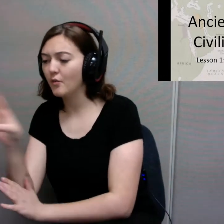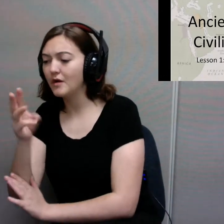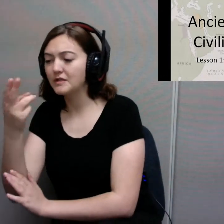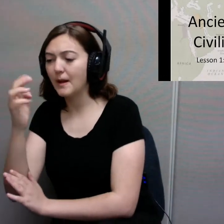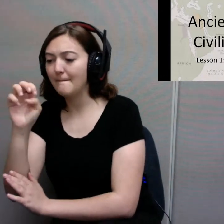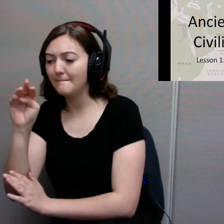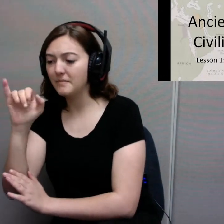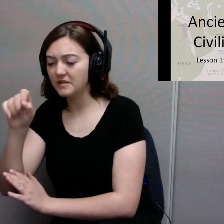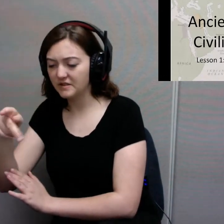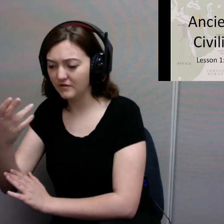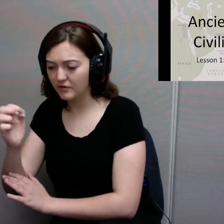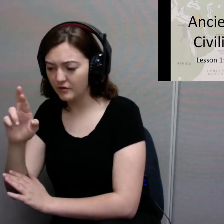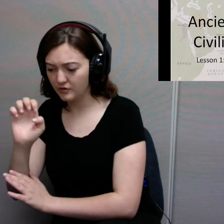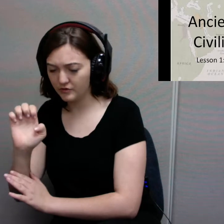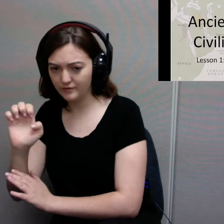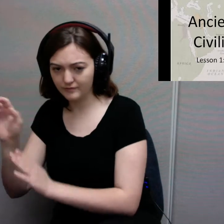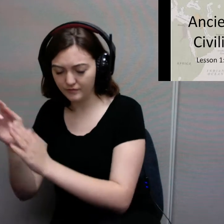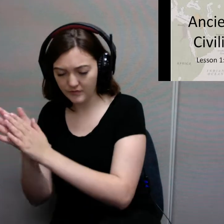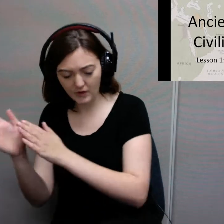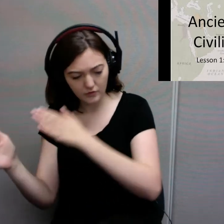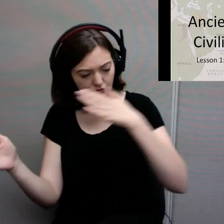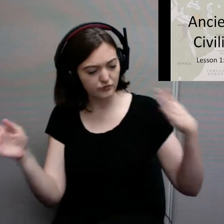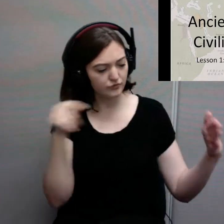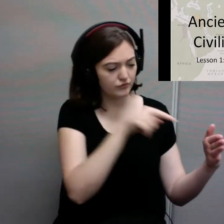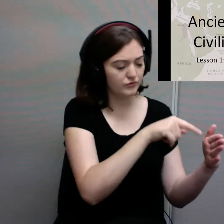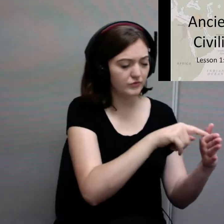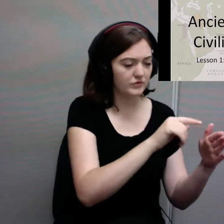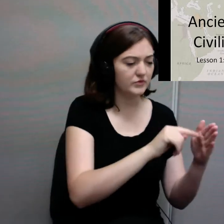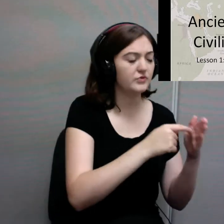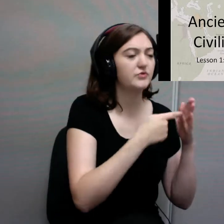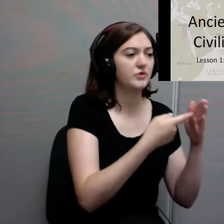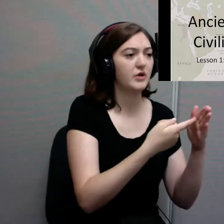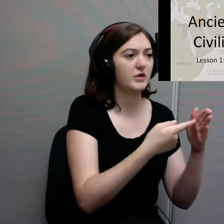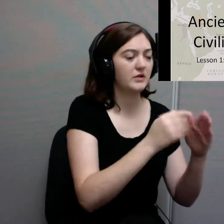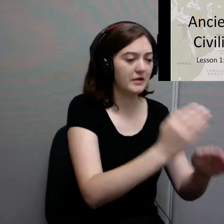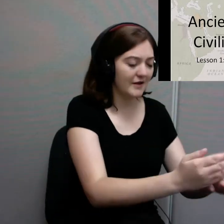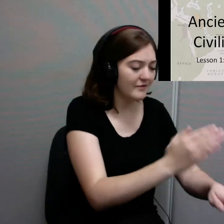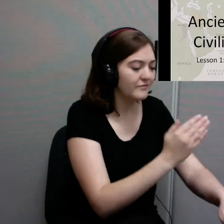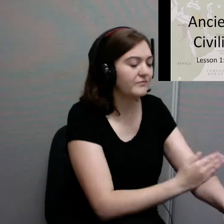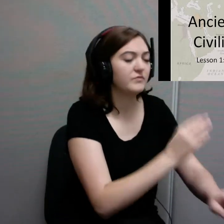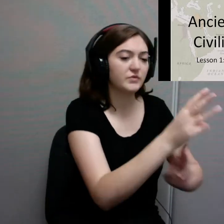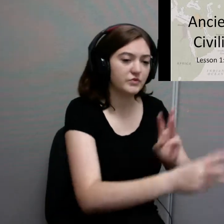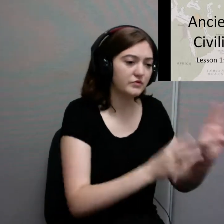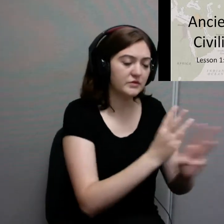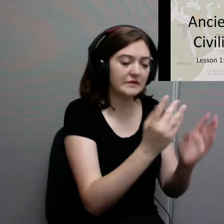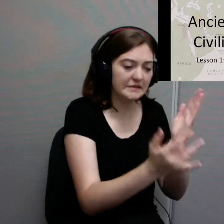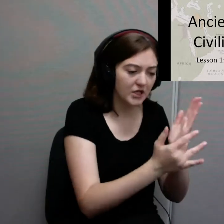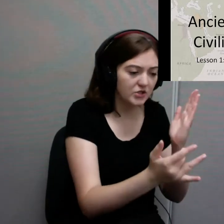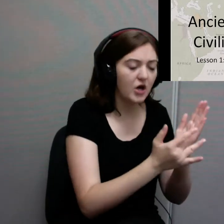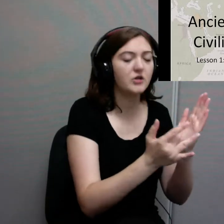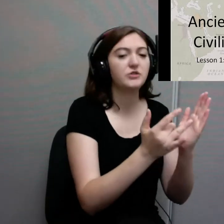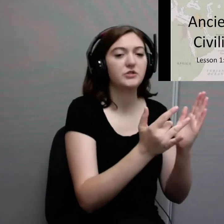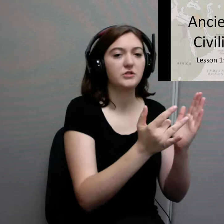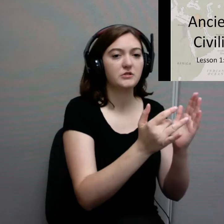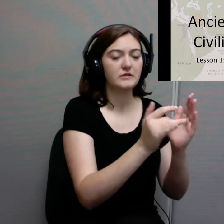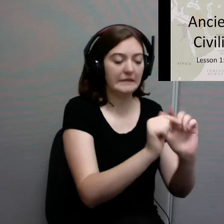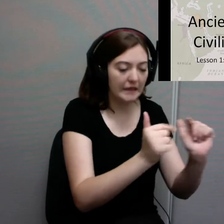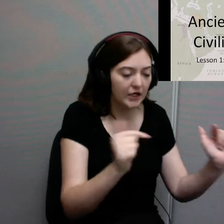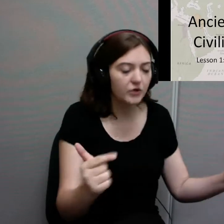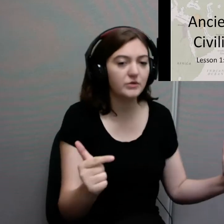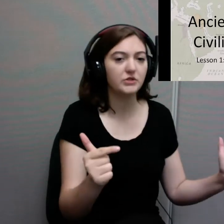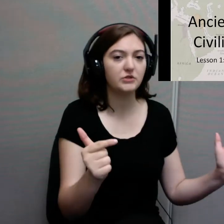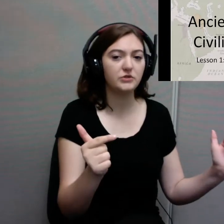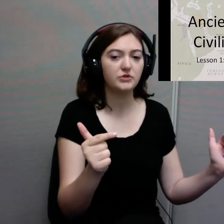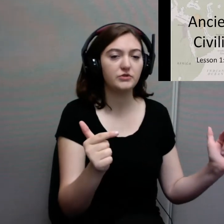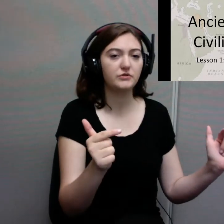the advancement of the world, the advancement of civilization, of technology, of language, of trade. And we're going to